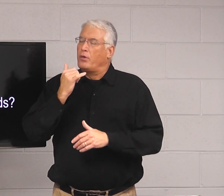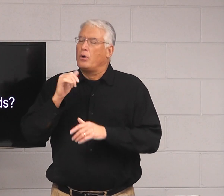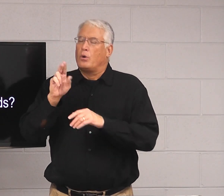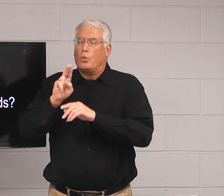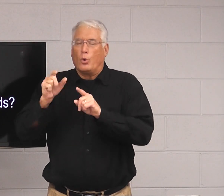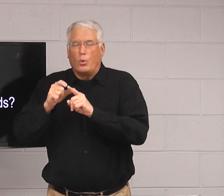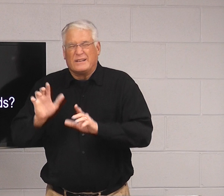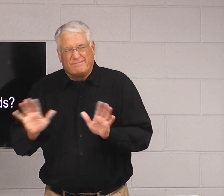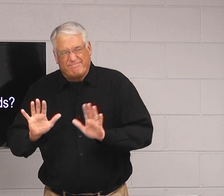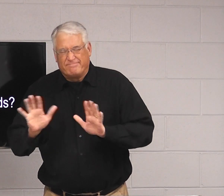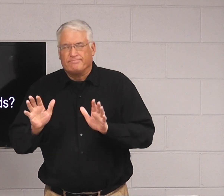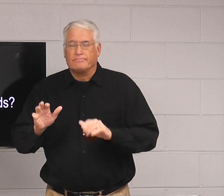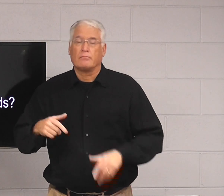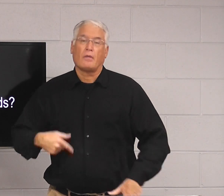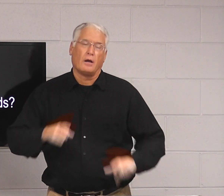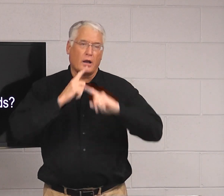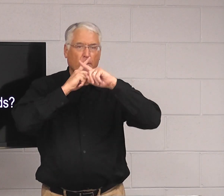Stop cursing using the wrong words.